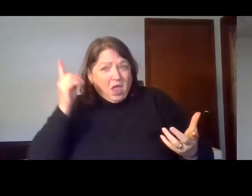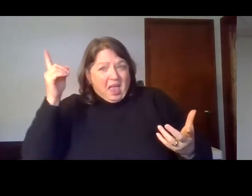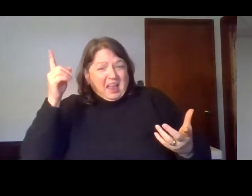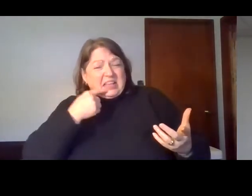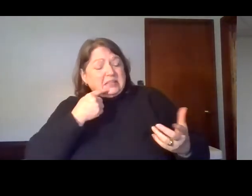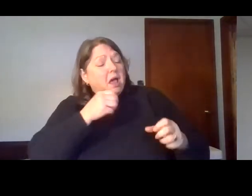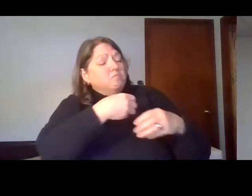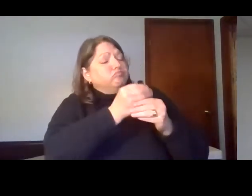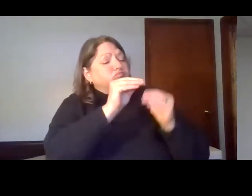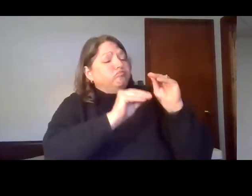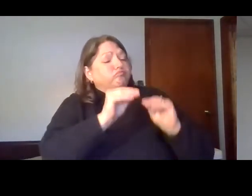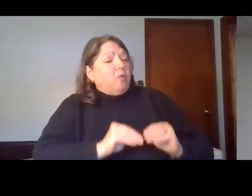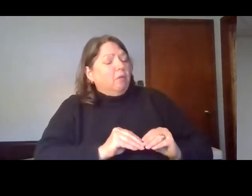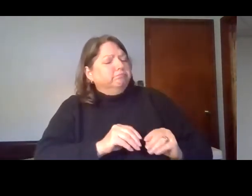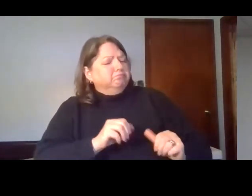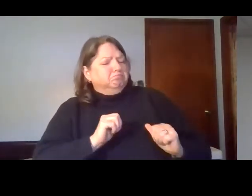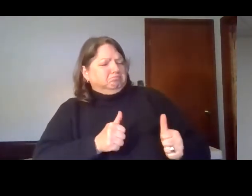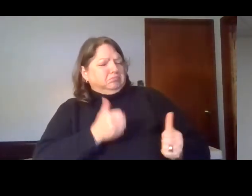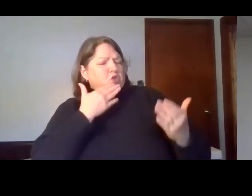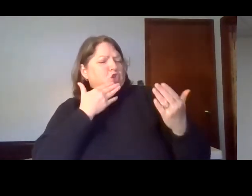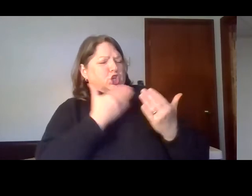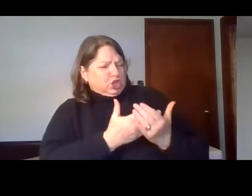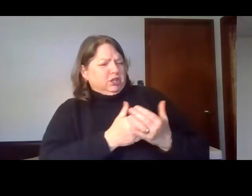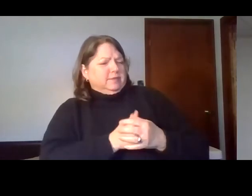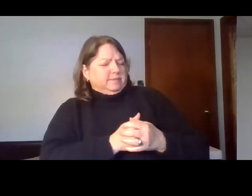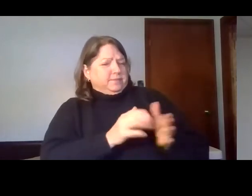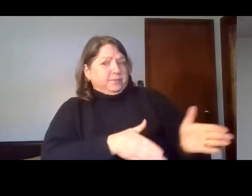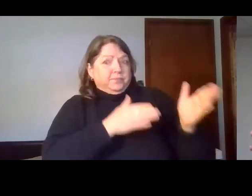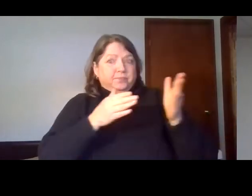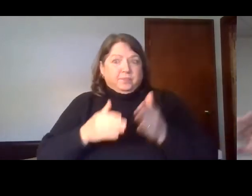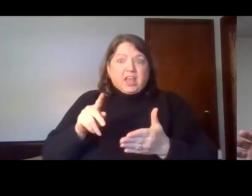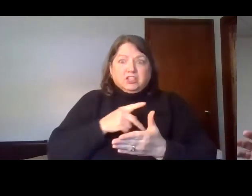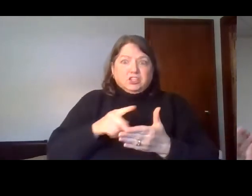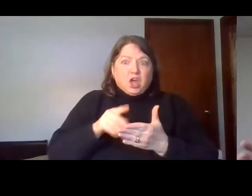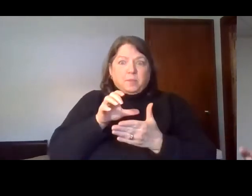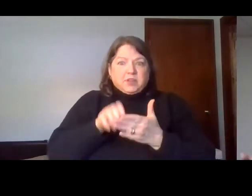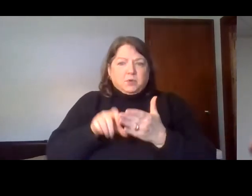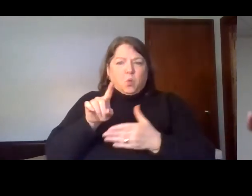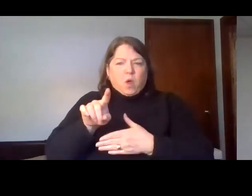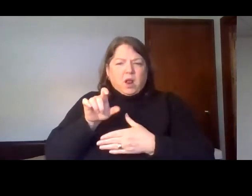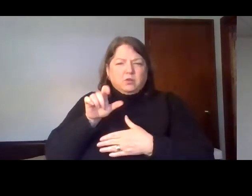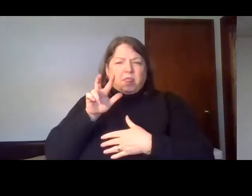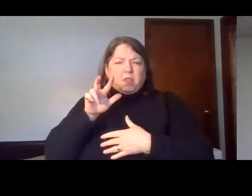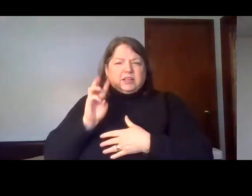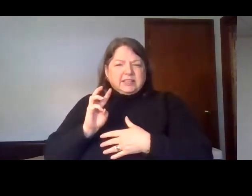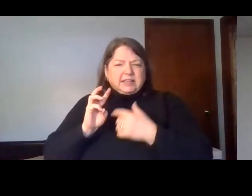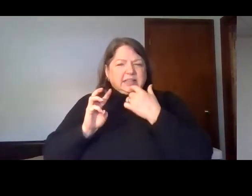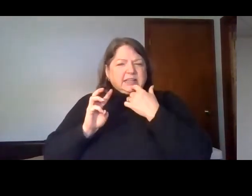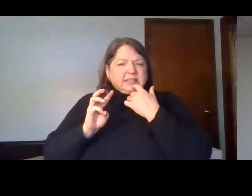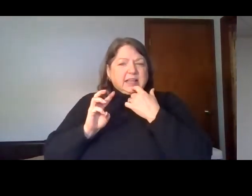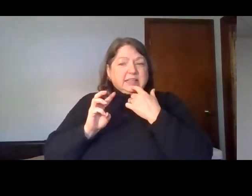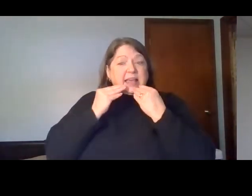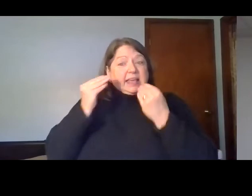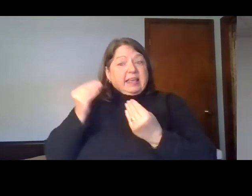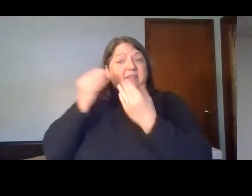good. And in Psalm 136, verse 1 starts with, Give thanks to the Lord, for he is good. And then